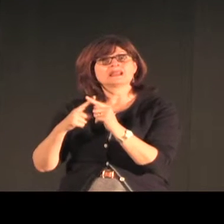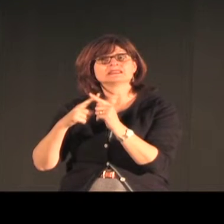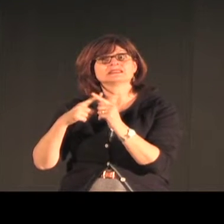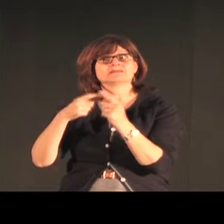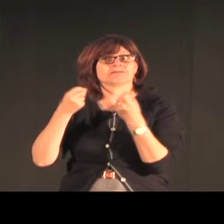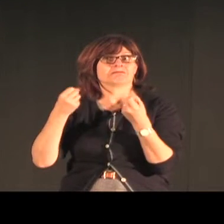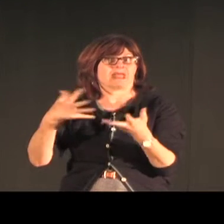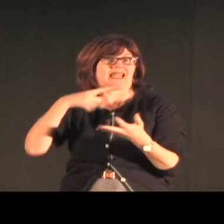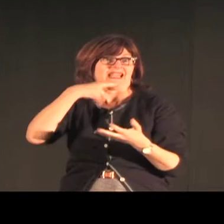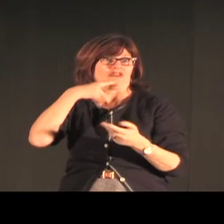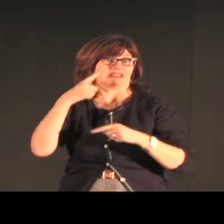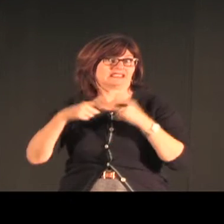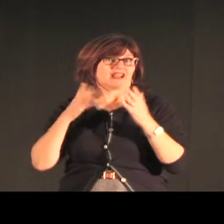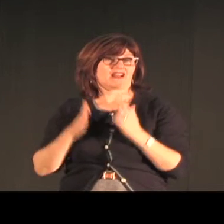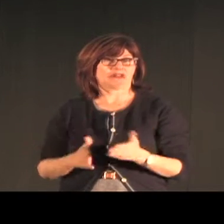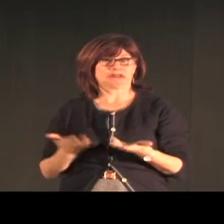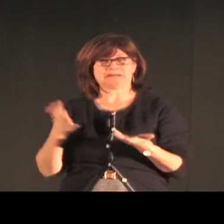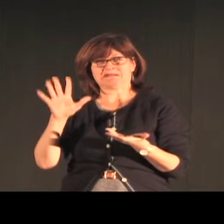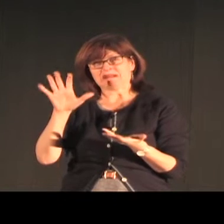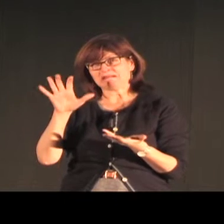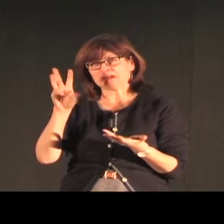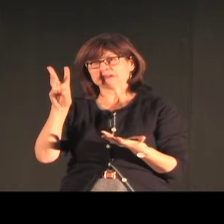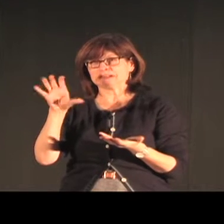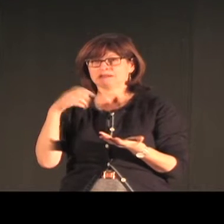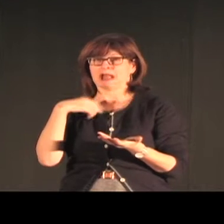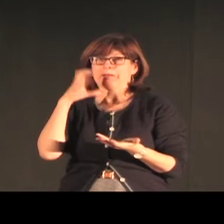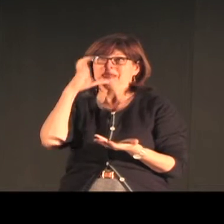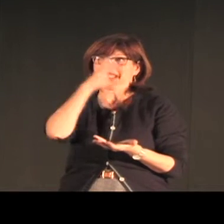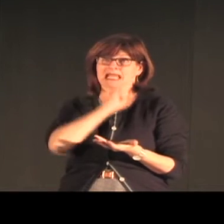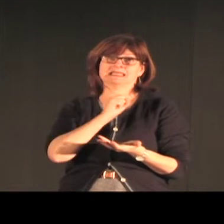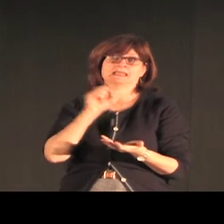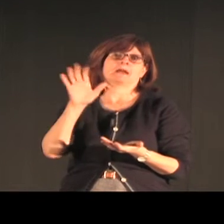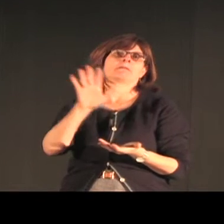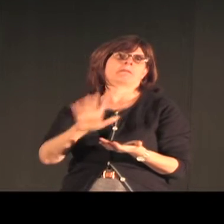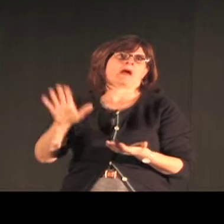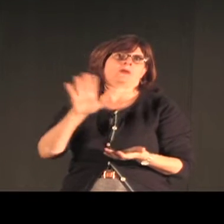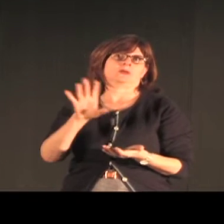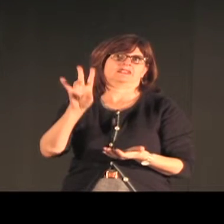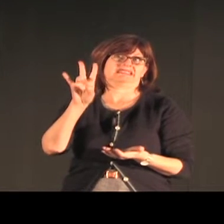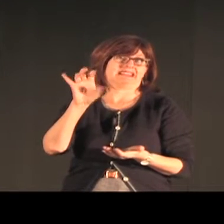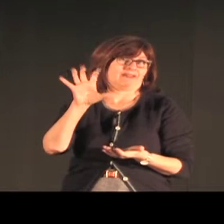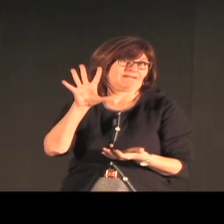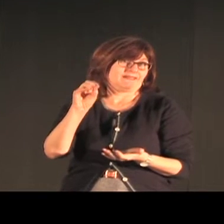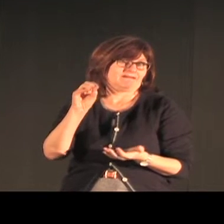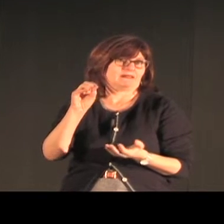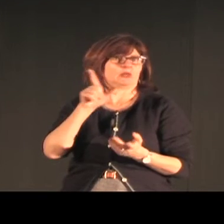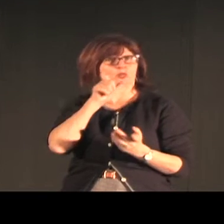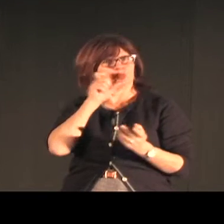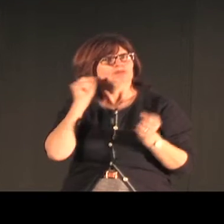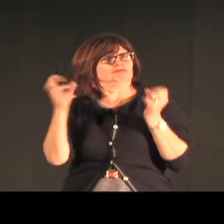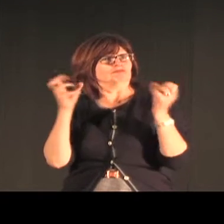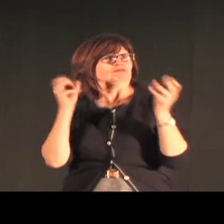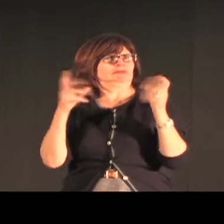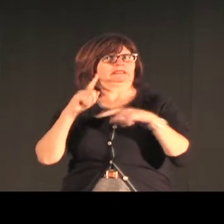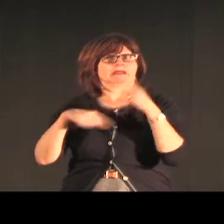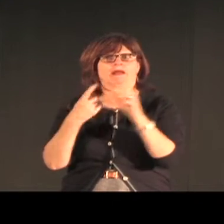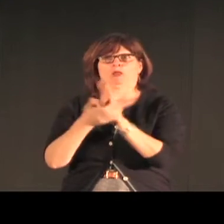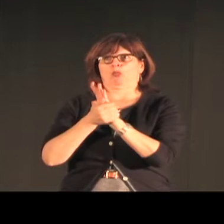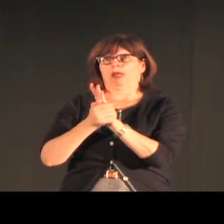So in this area in Israel there were perhaps between 125 and 150 deaf individuals but